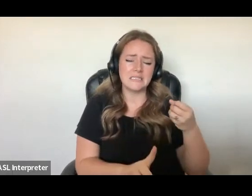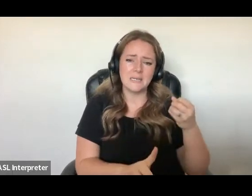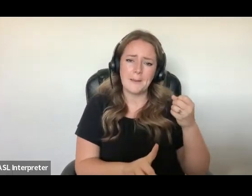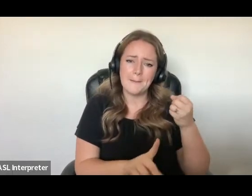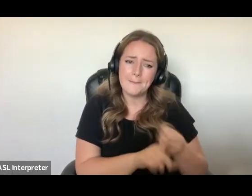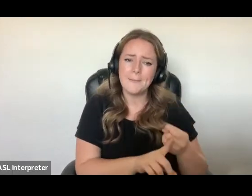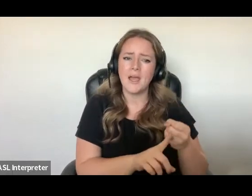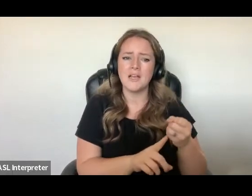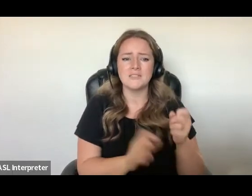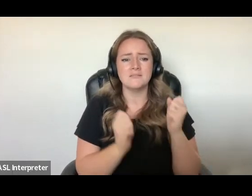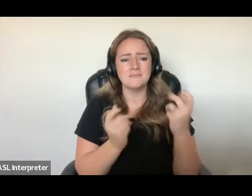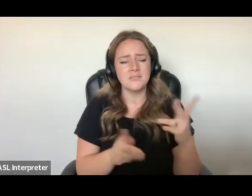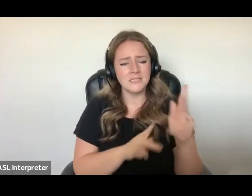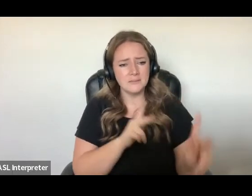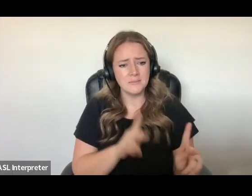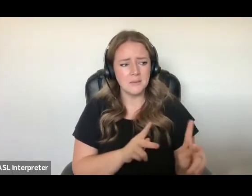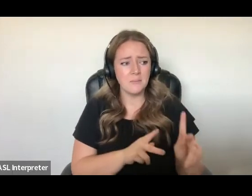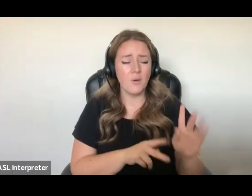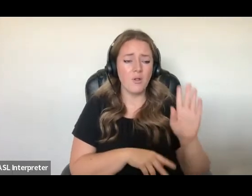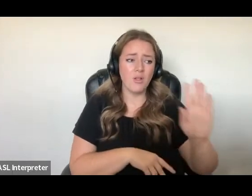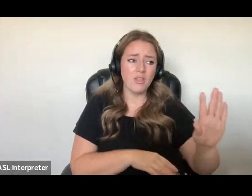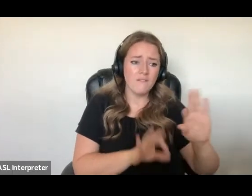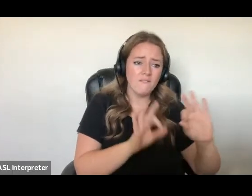their loved ones, and their communities.